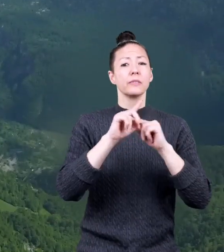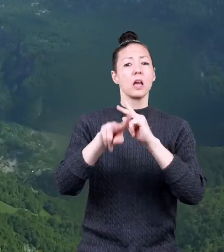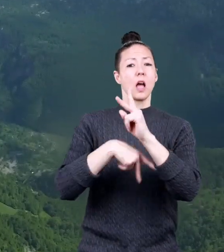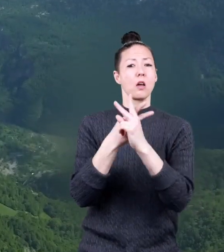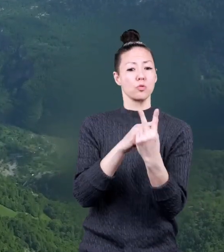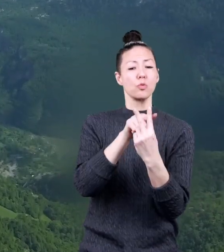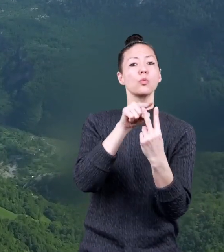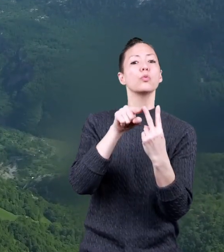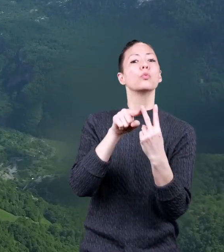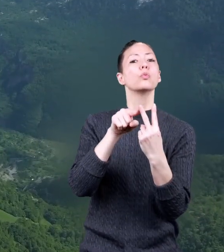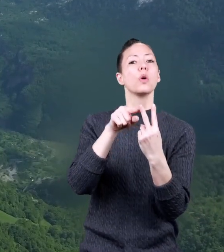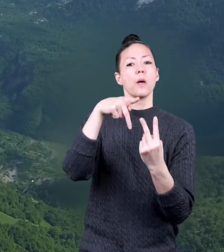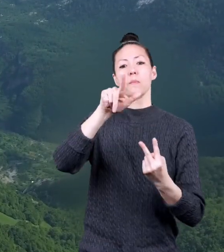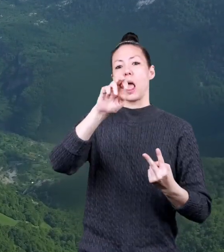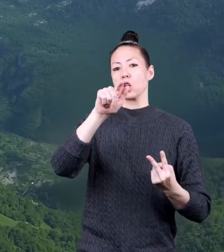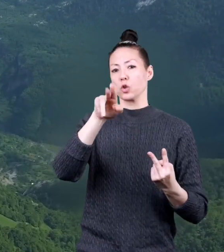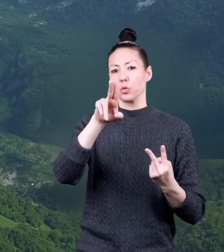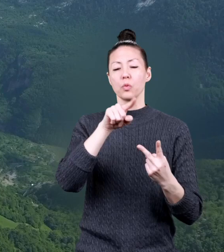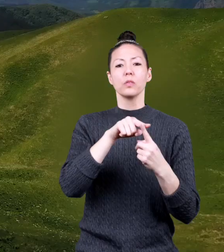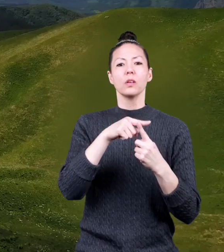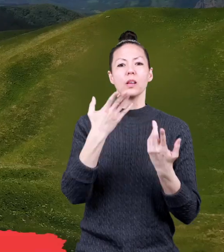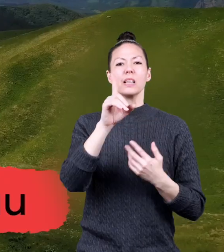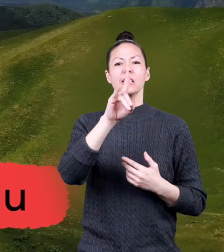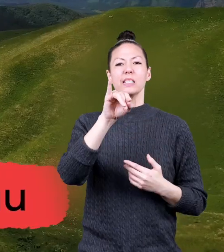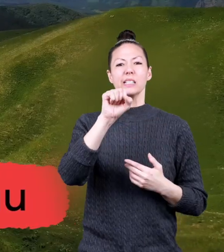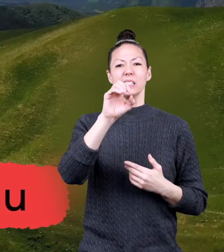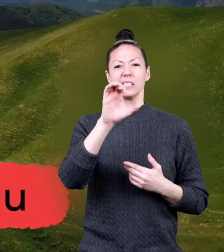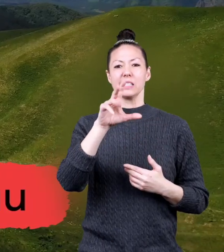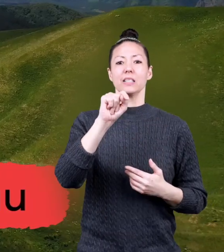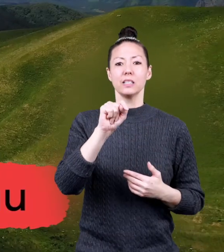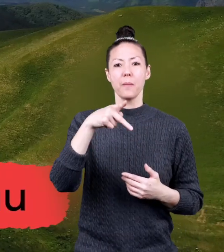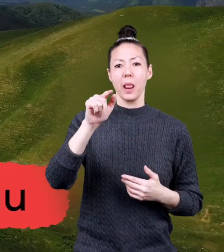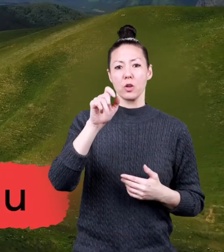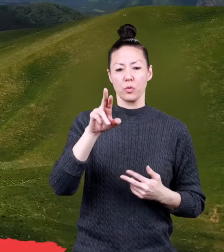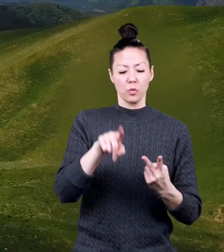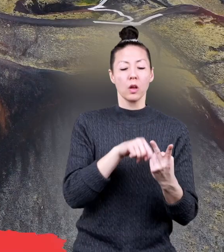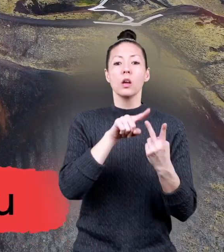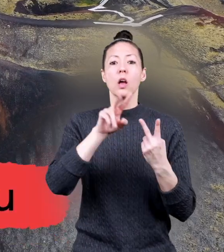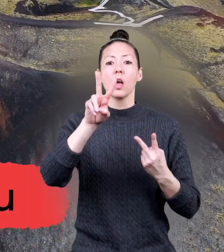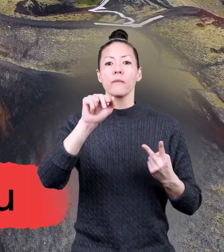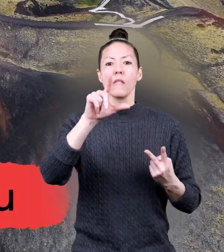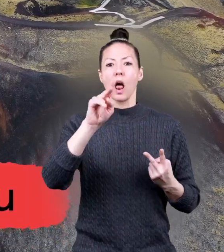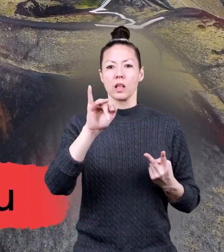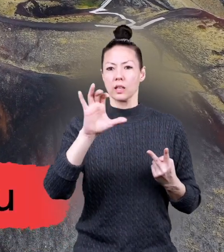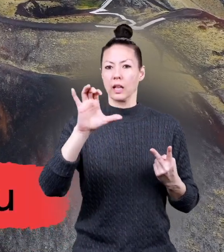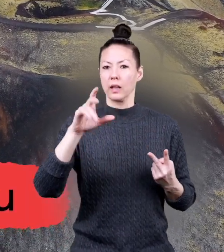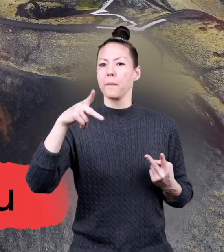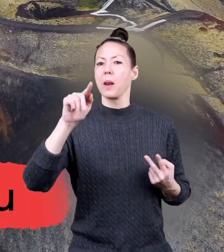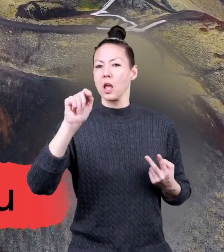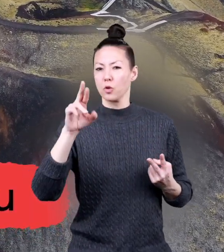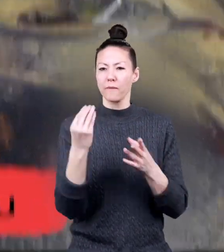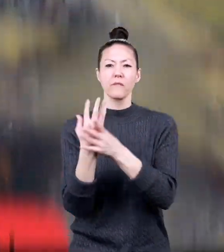two different kinds of plateaus, dissected plateaus and volcanic plateaus.